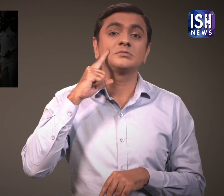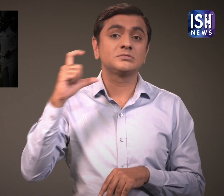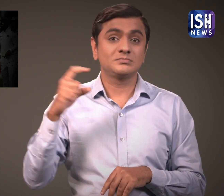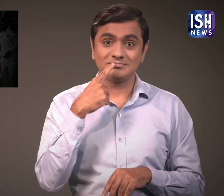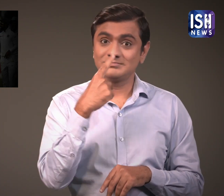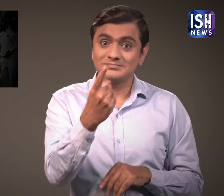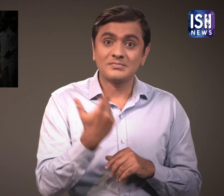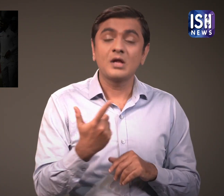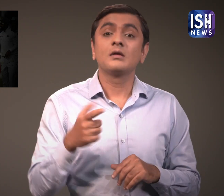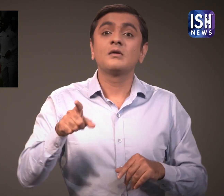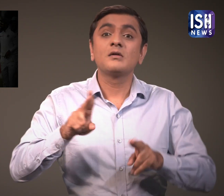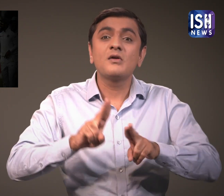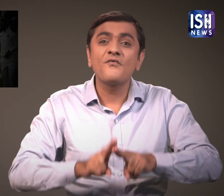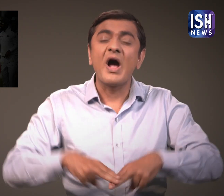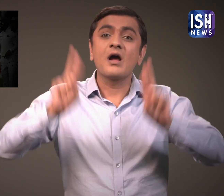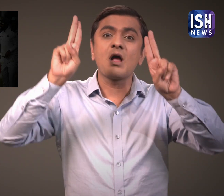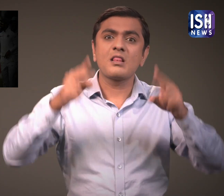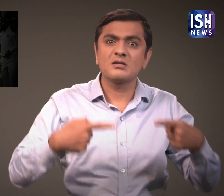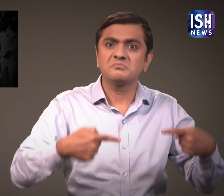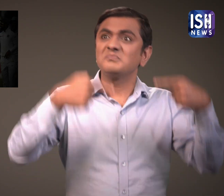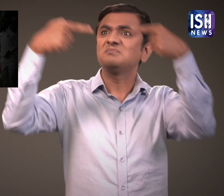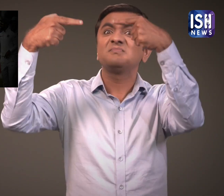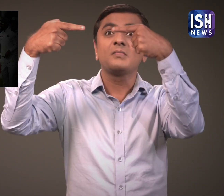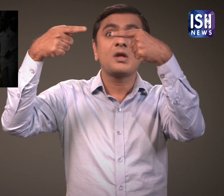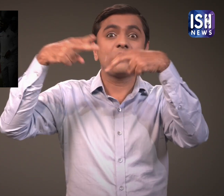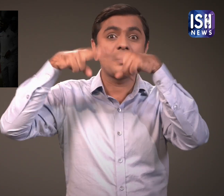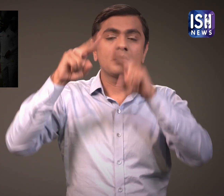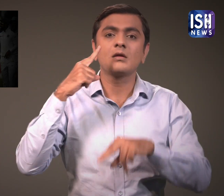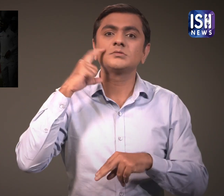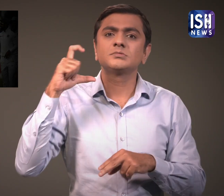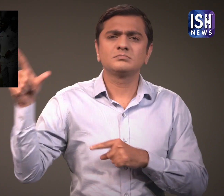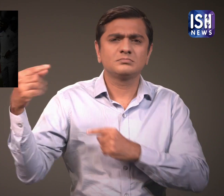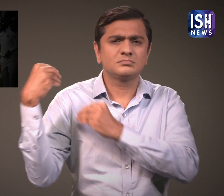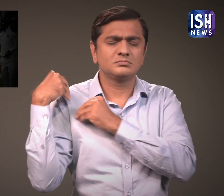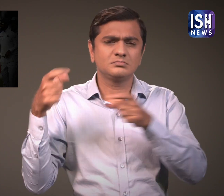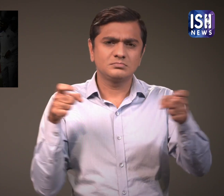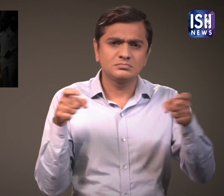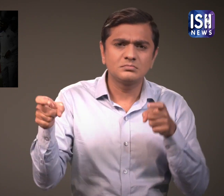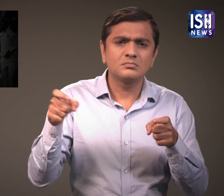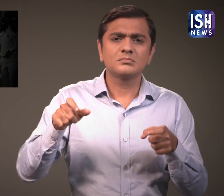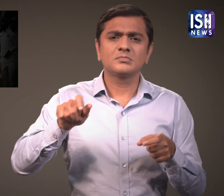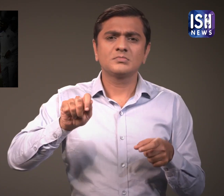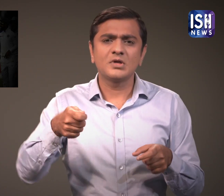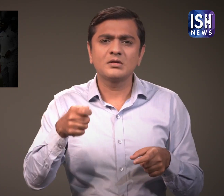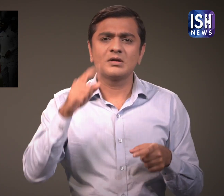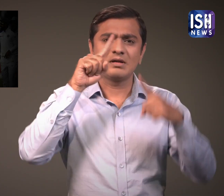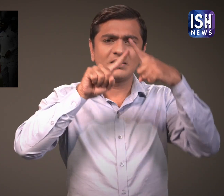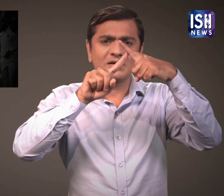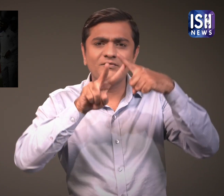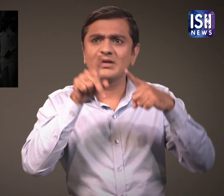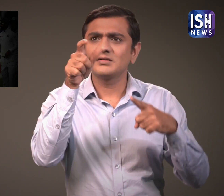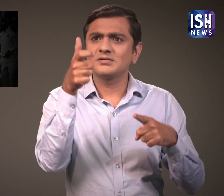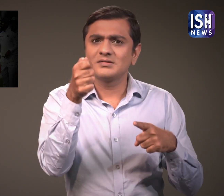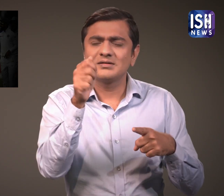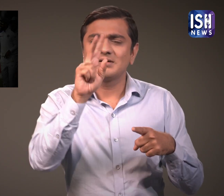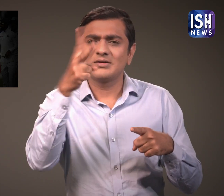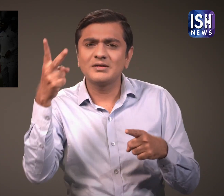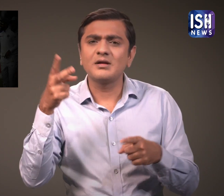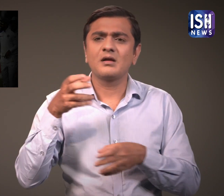However, ICC is also responsible for delivery of the ICC World Test Championship final, including the